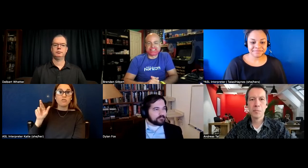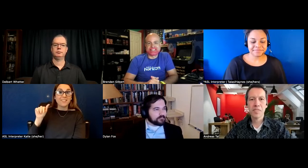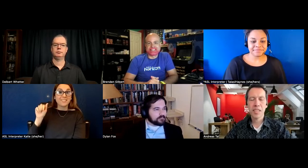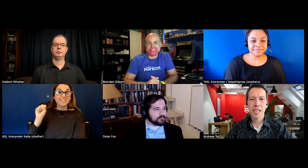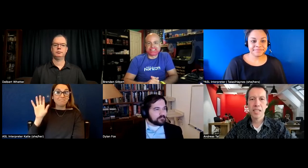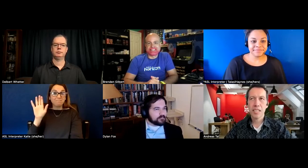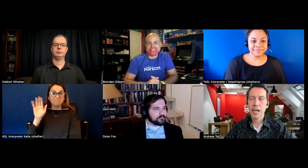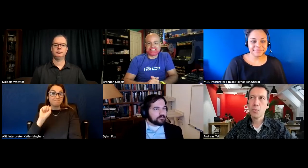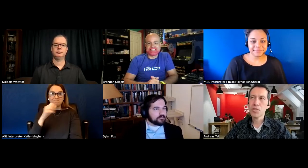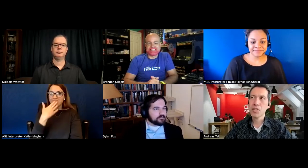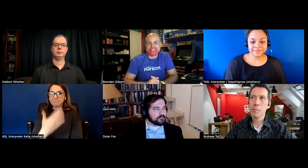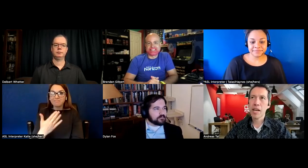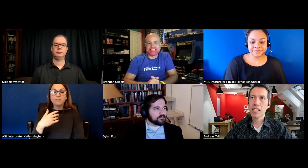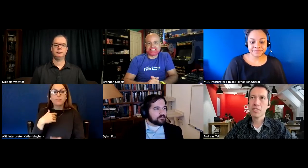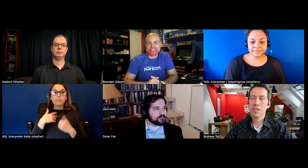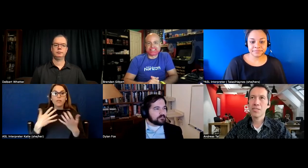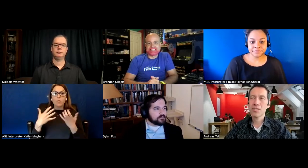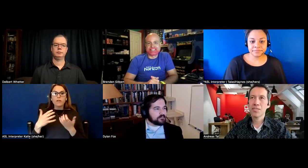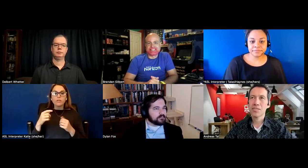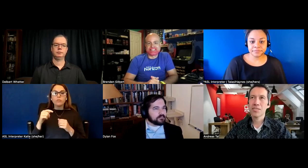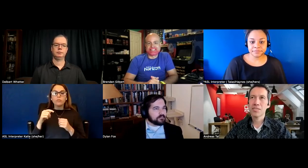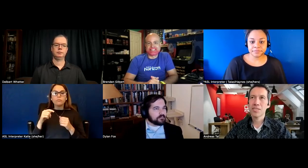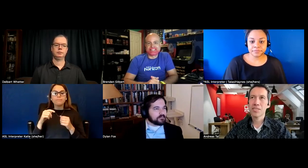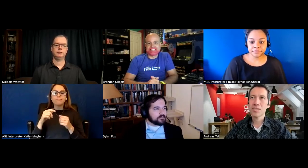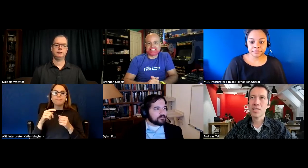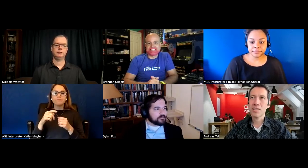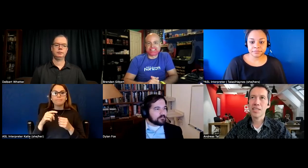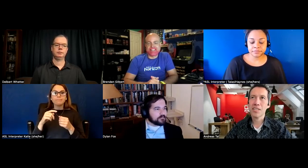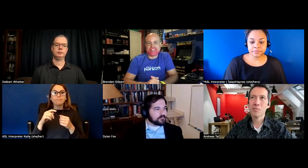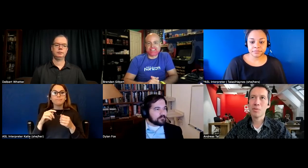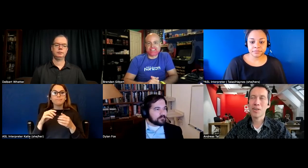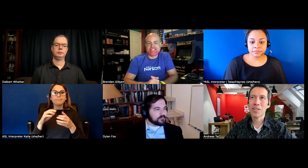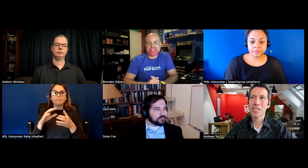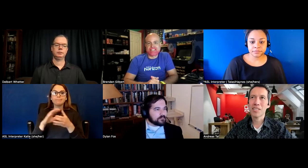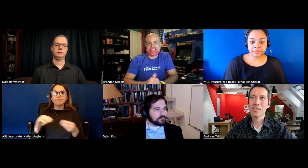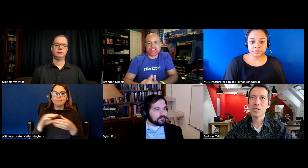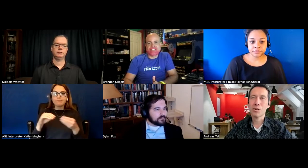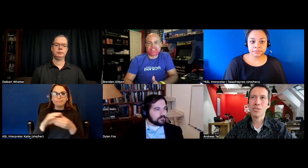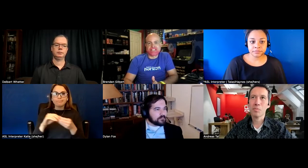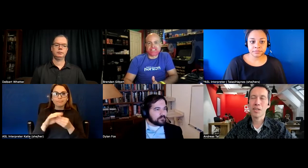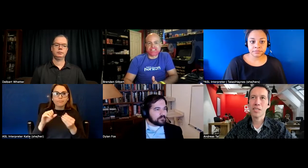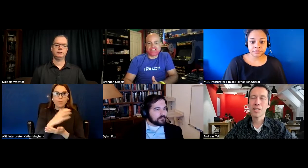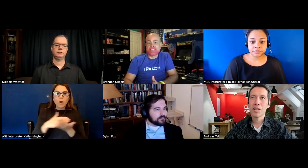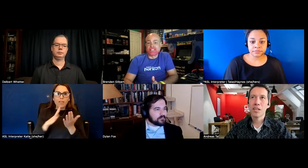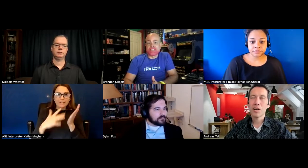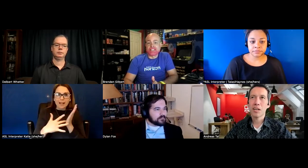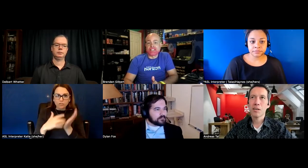yeah i want to come back on this standardization part and there's a technology part um